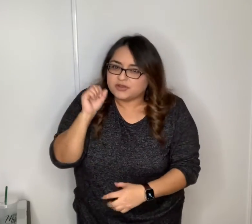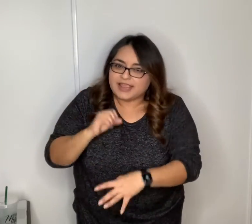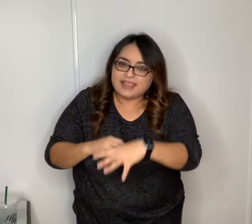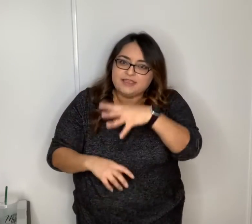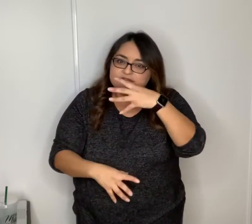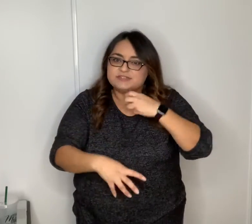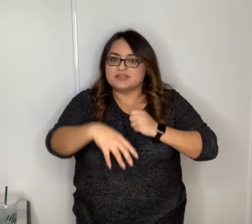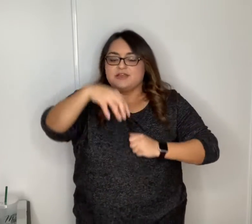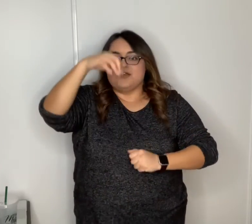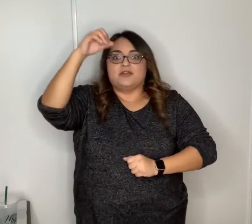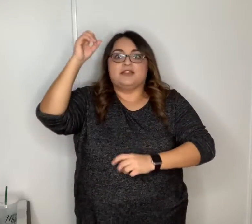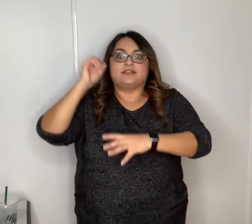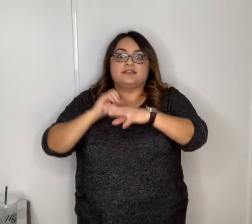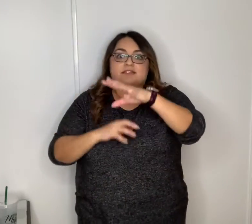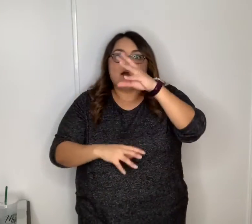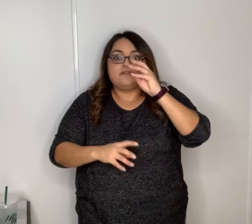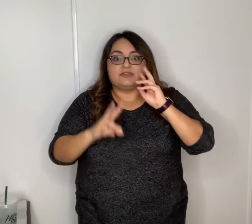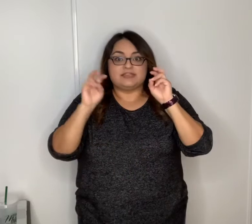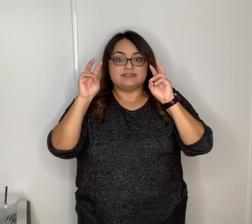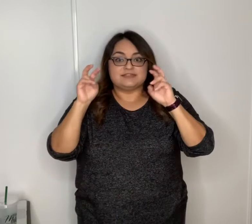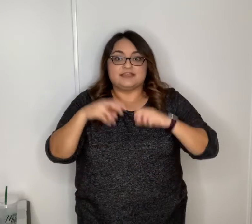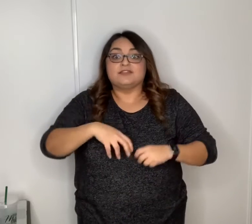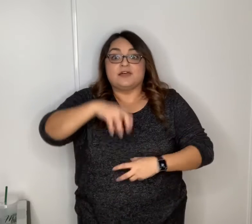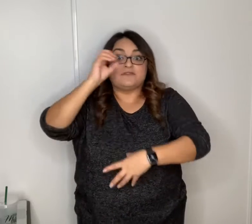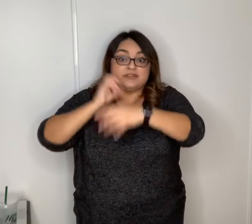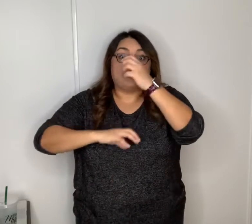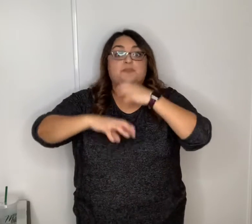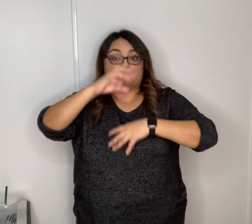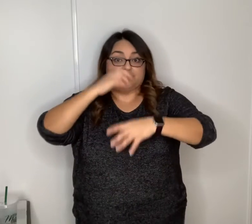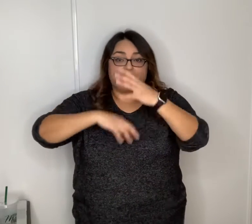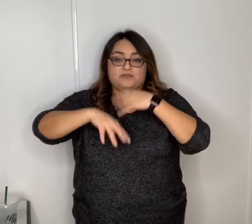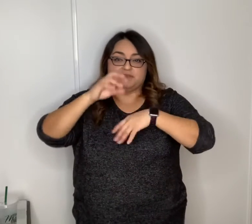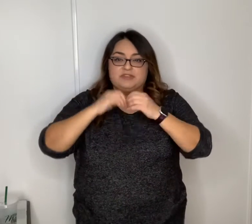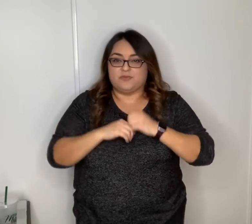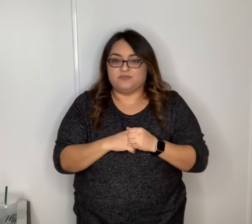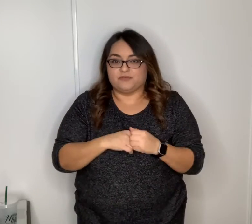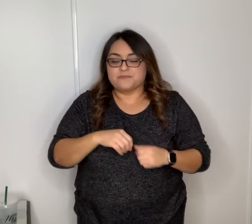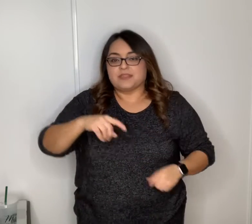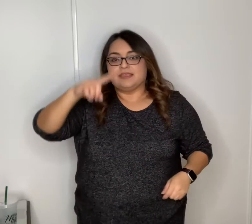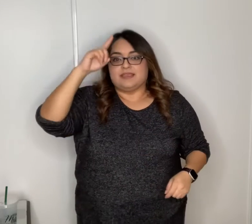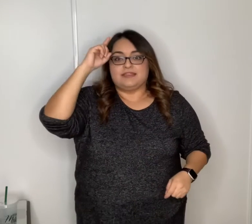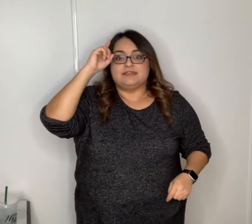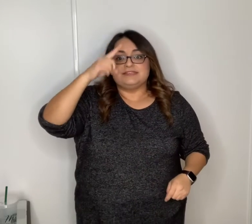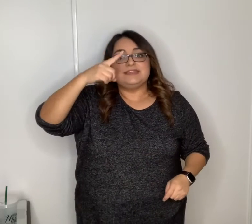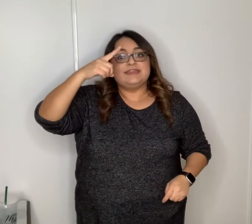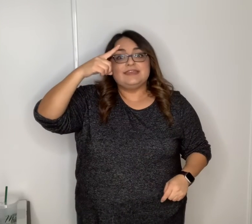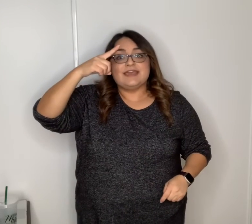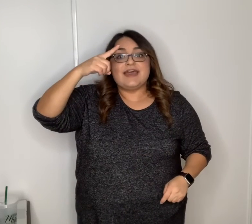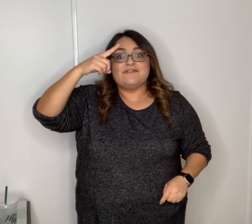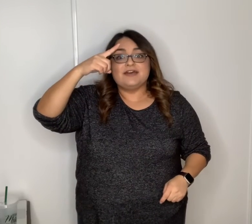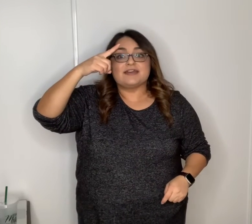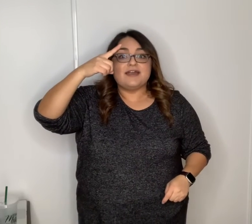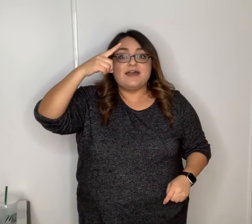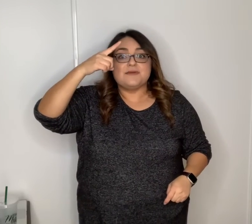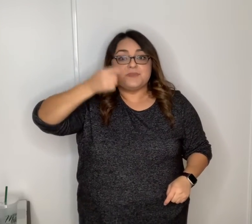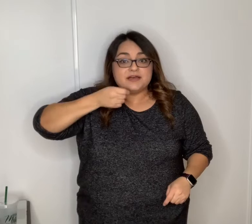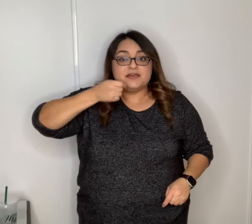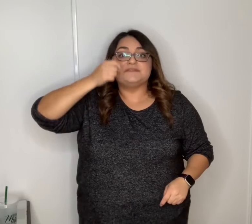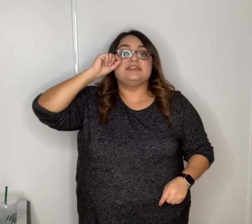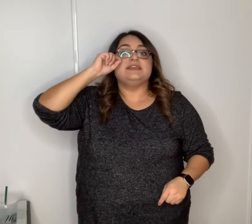hands are like the lava inside the lava lamps if you've seen that before and then tea have a cup of tea